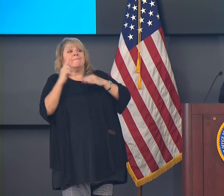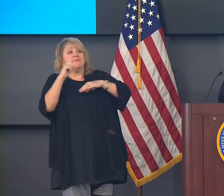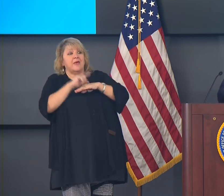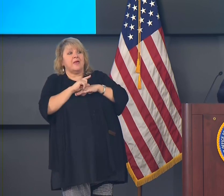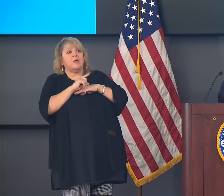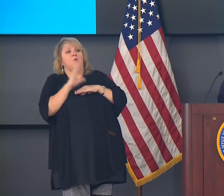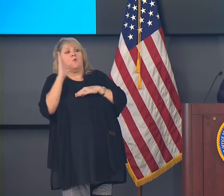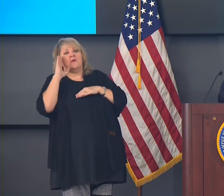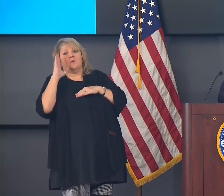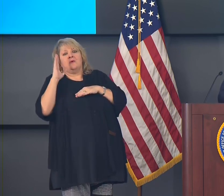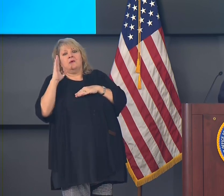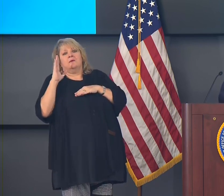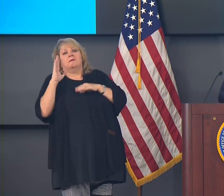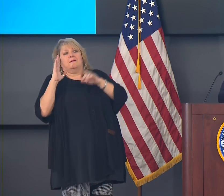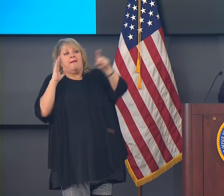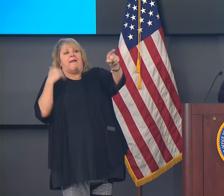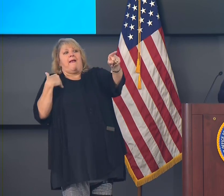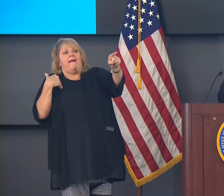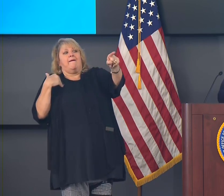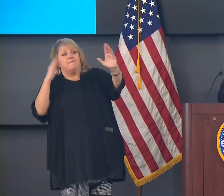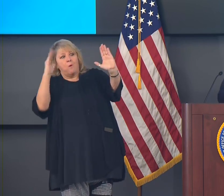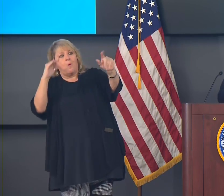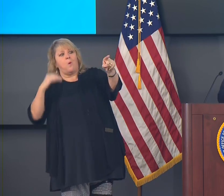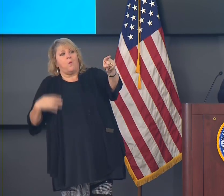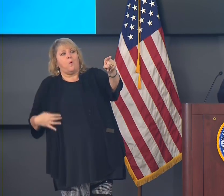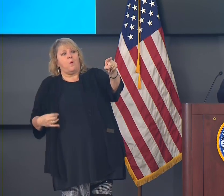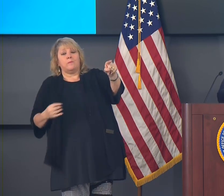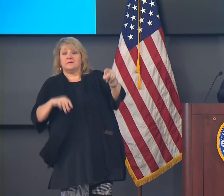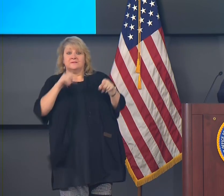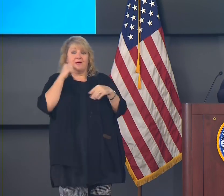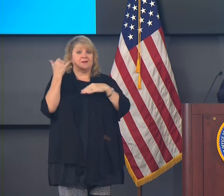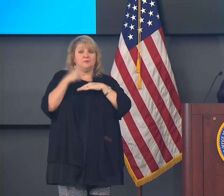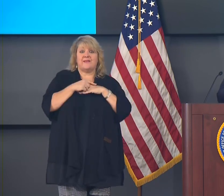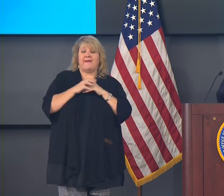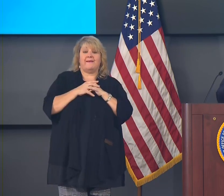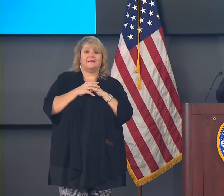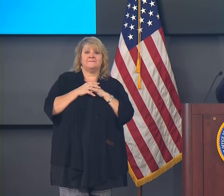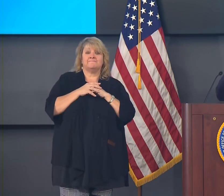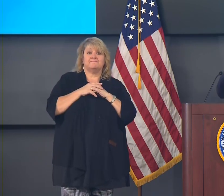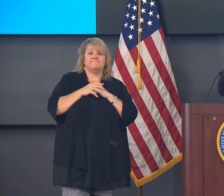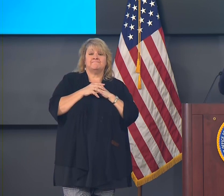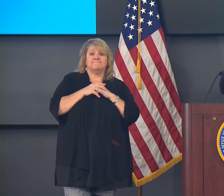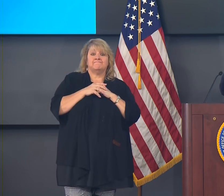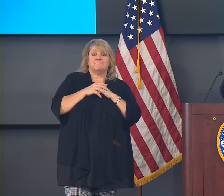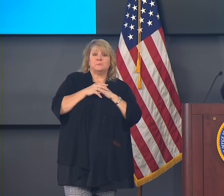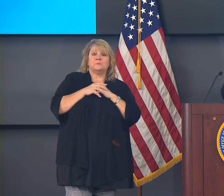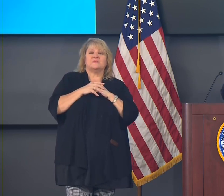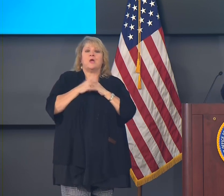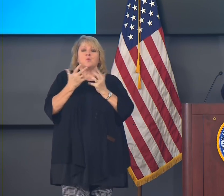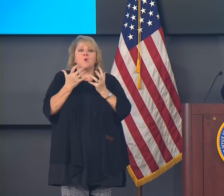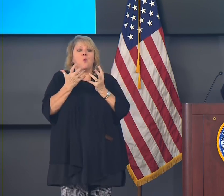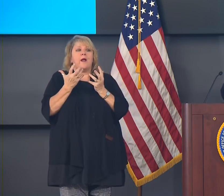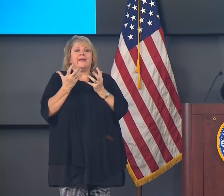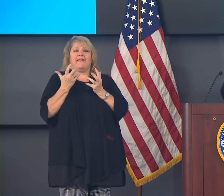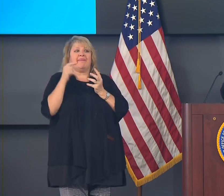in our rearview mirror, but it is not today. In fact, not only is it not in our rearview mirror, it is right in our grill.